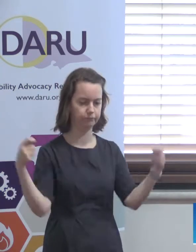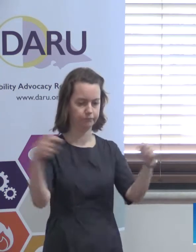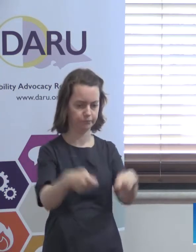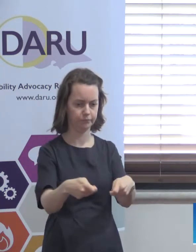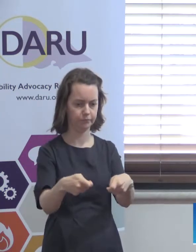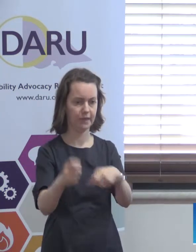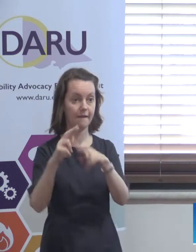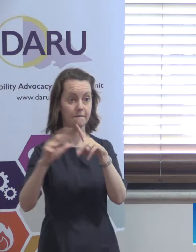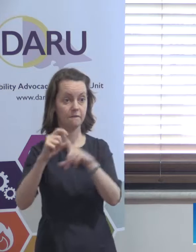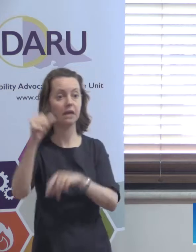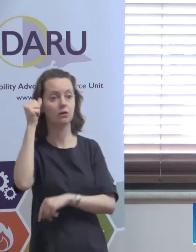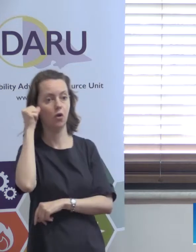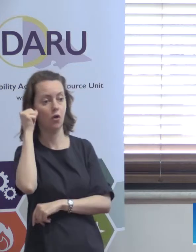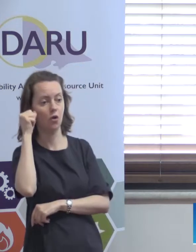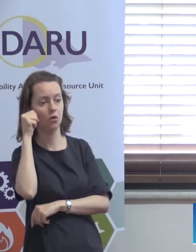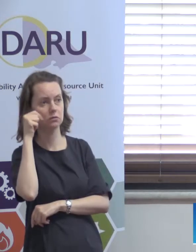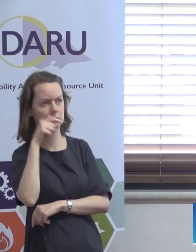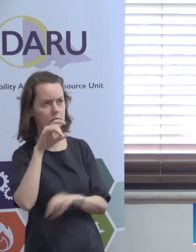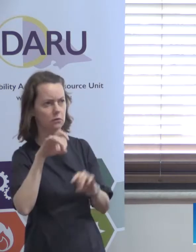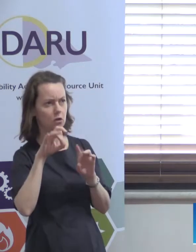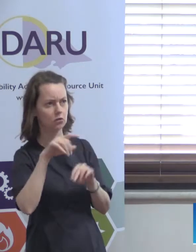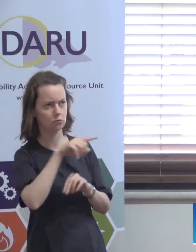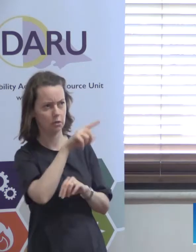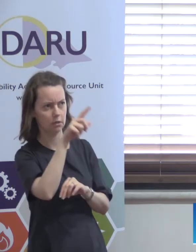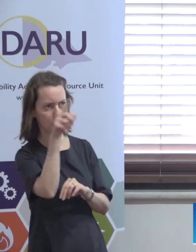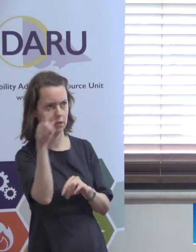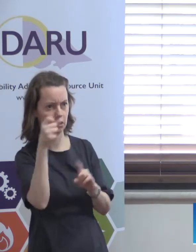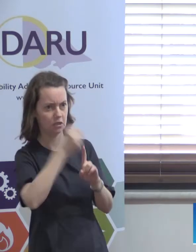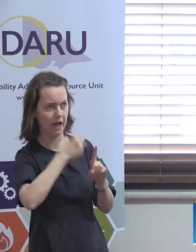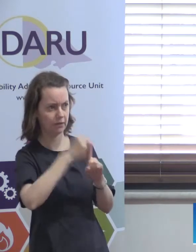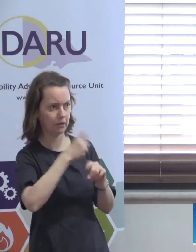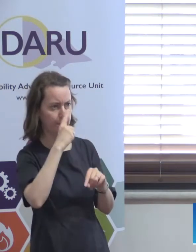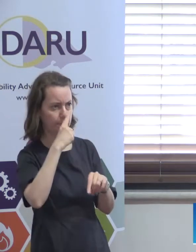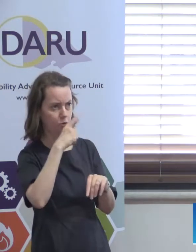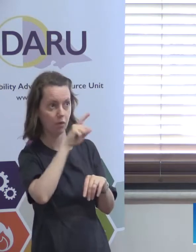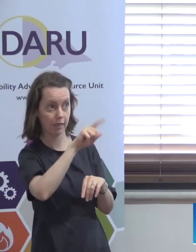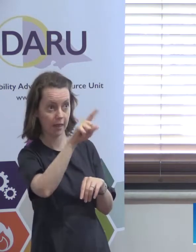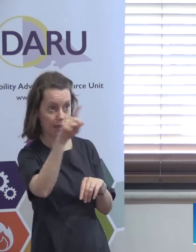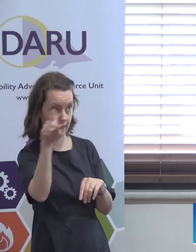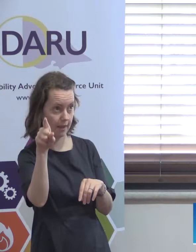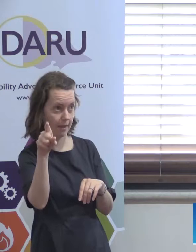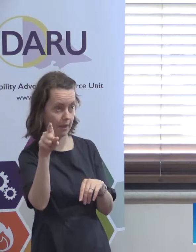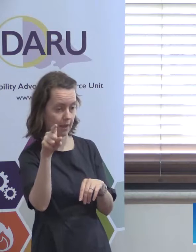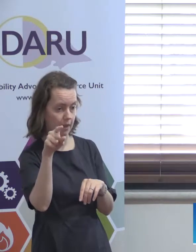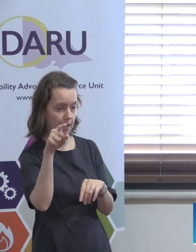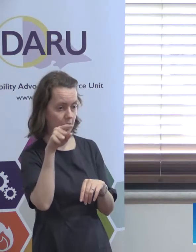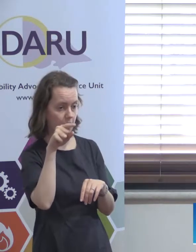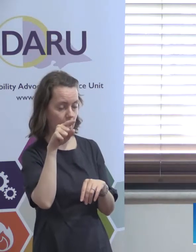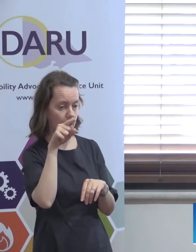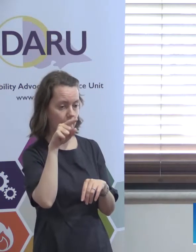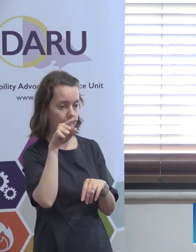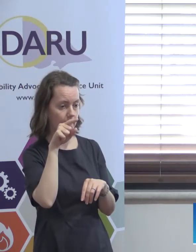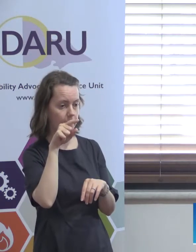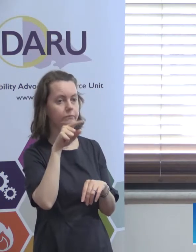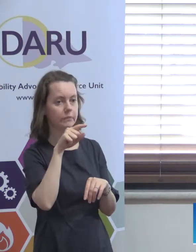completely aware that most of the systems that advocates work support people to navigate are state based systems